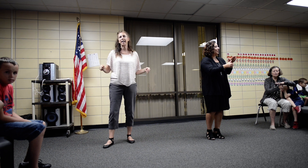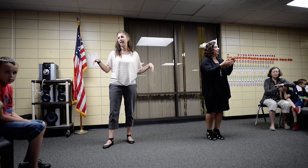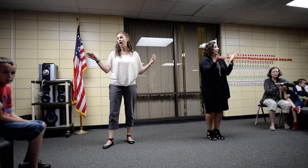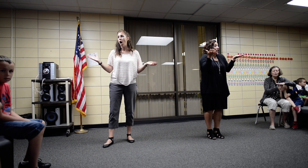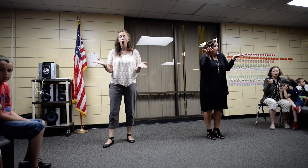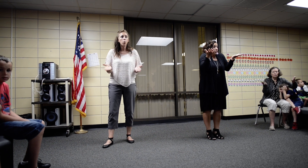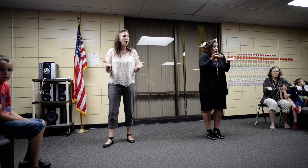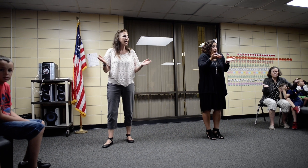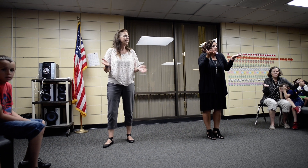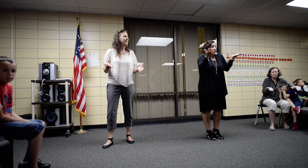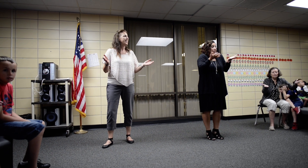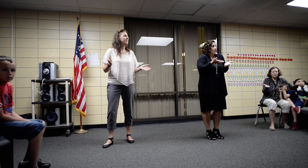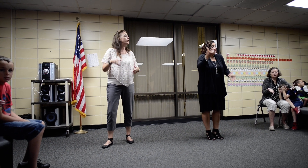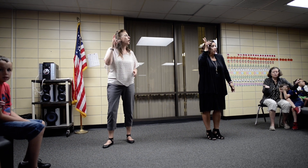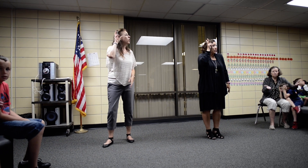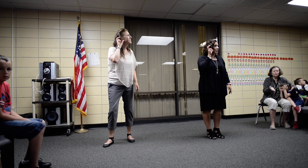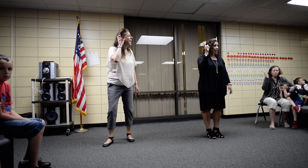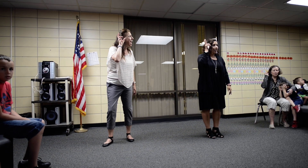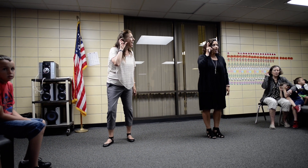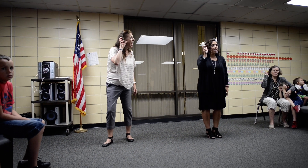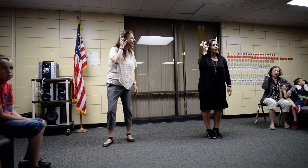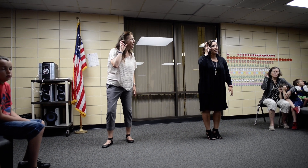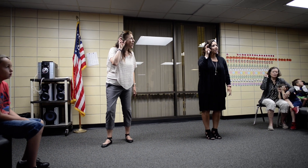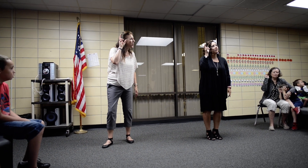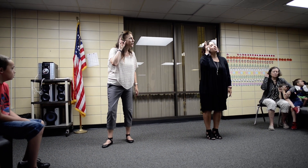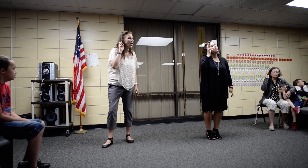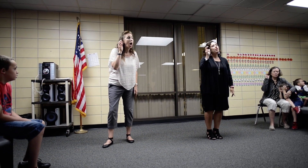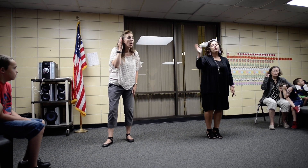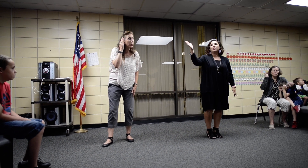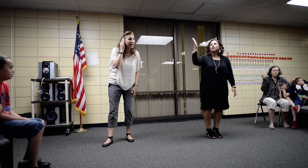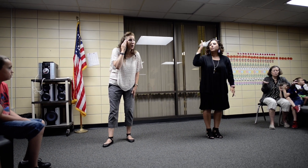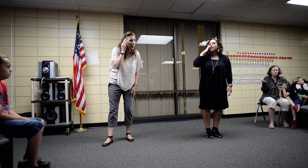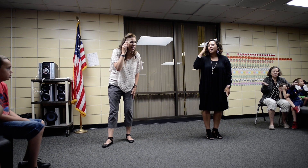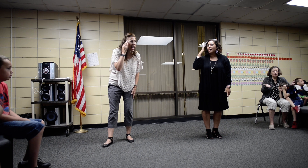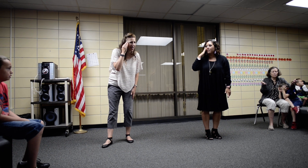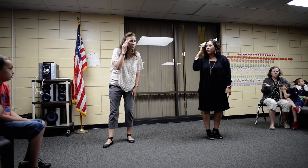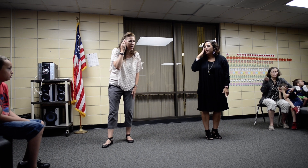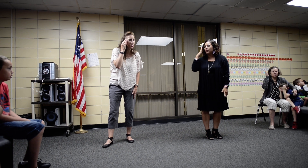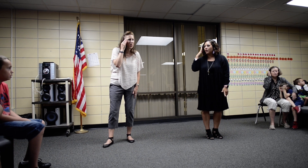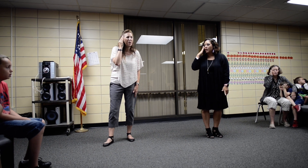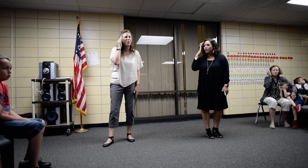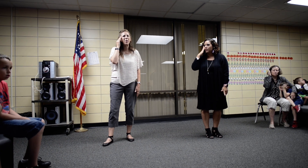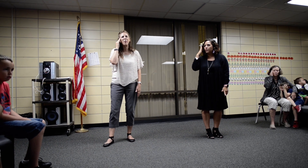What is your sound? Will we ever know?